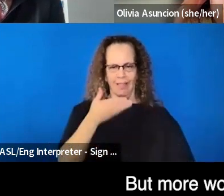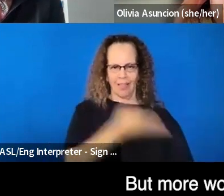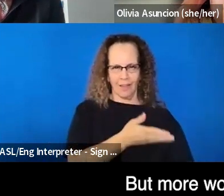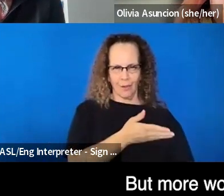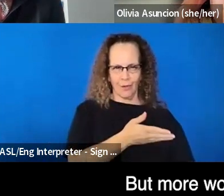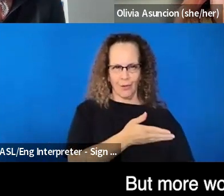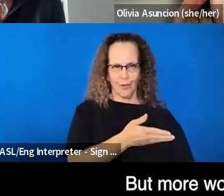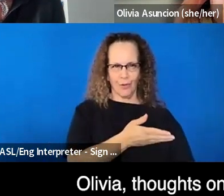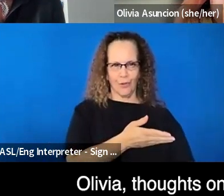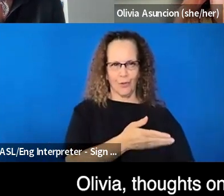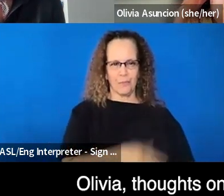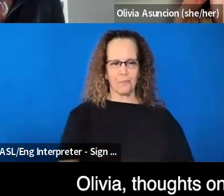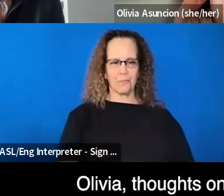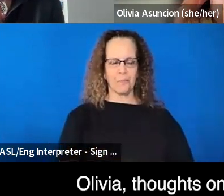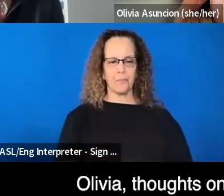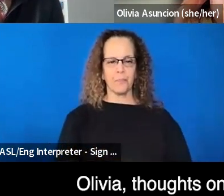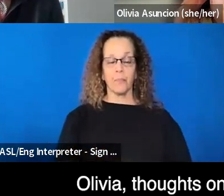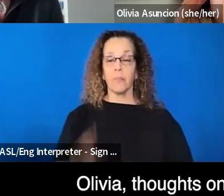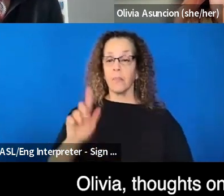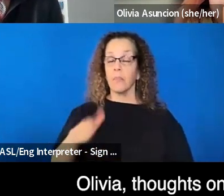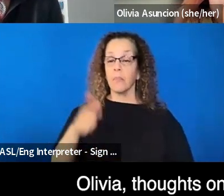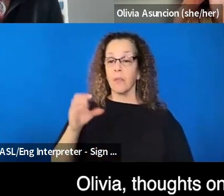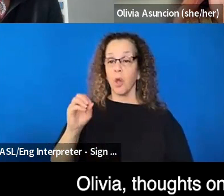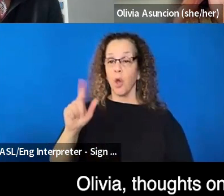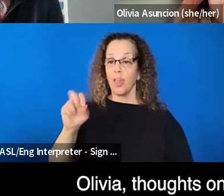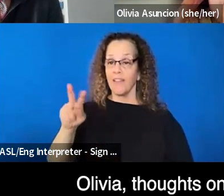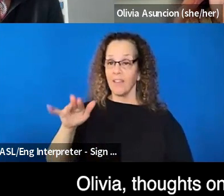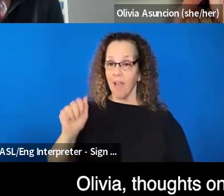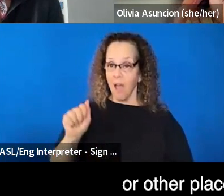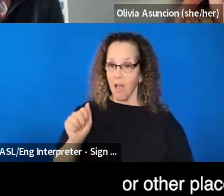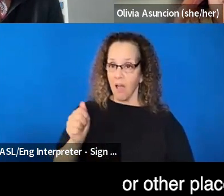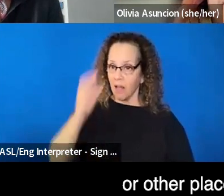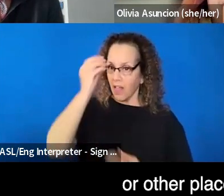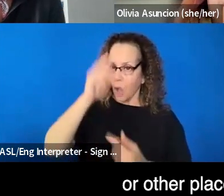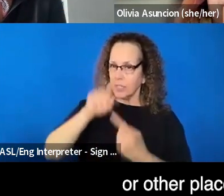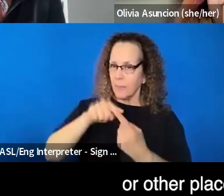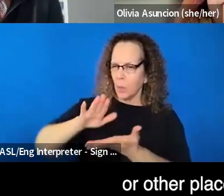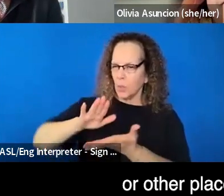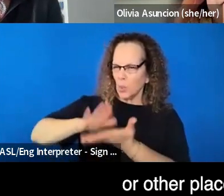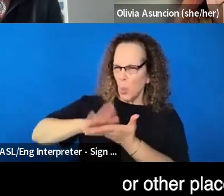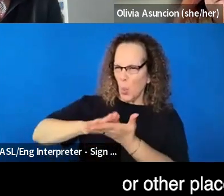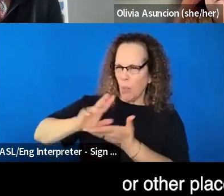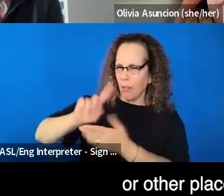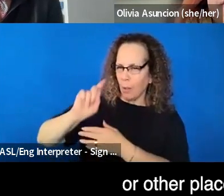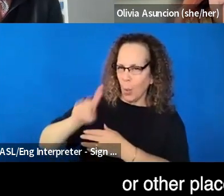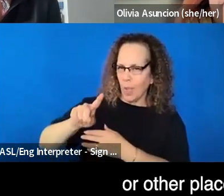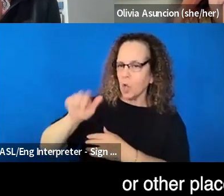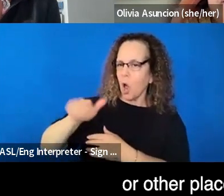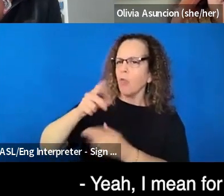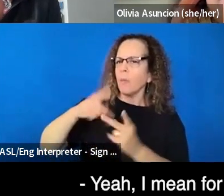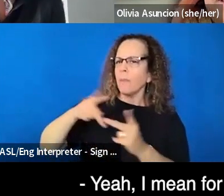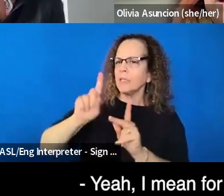um, more work to do there. Um, Olivia thoughts on the school question or other, other places of learning?